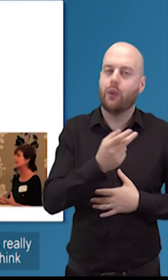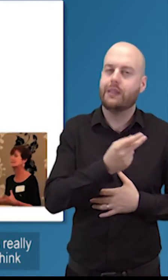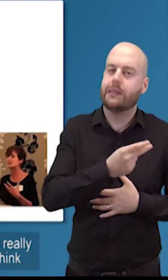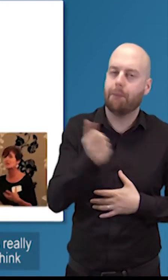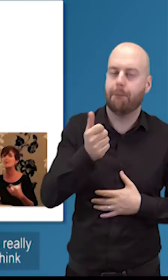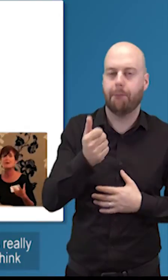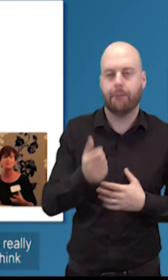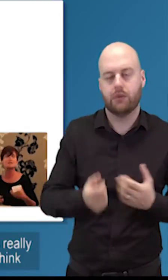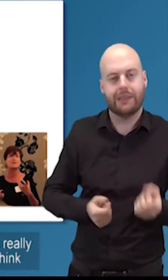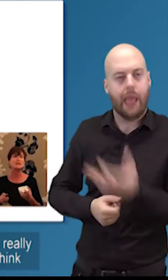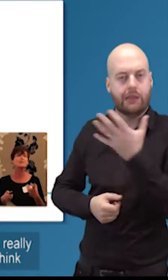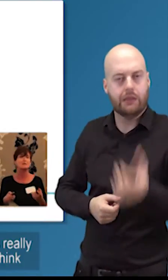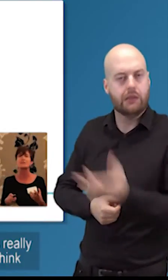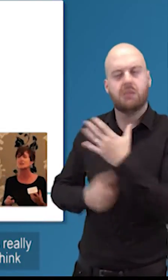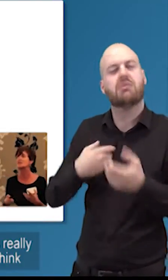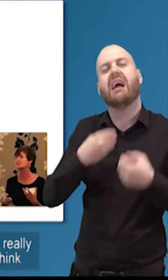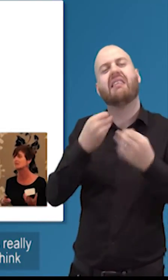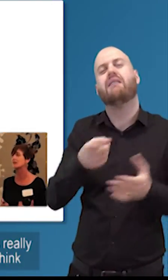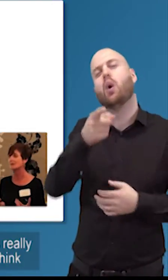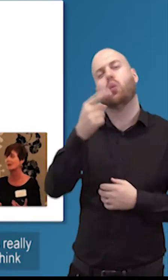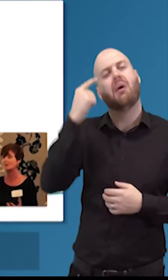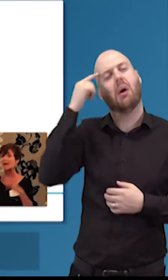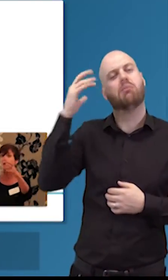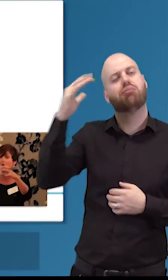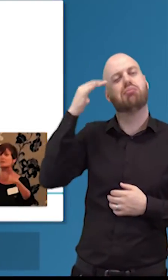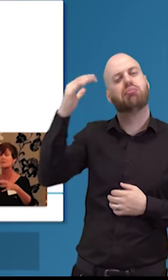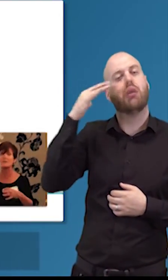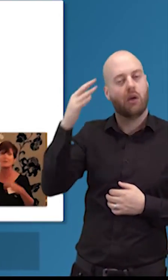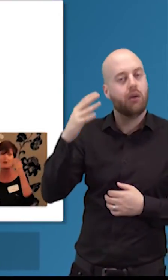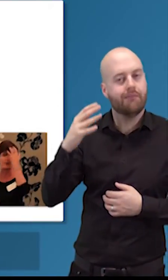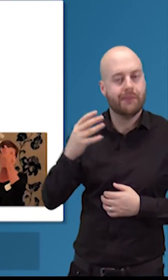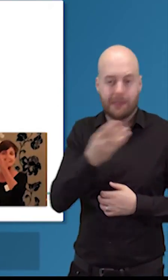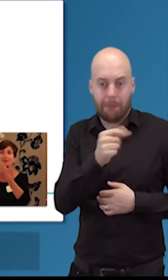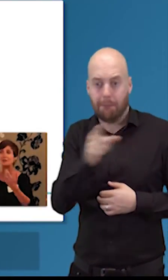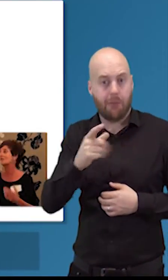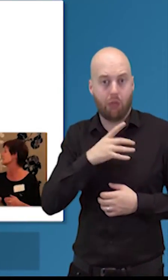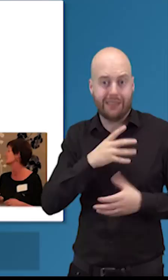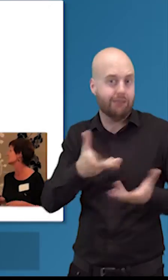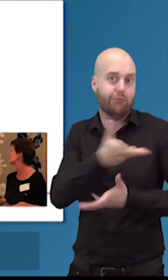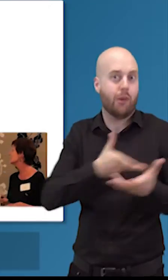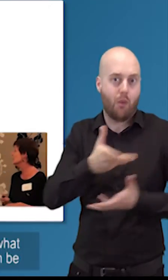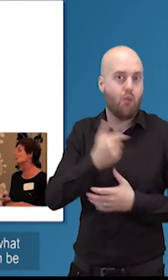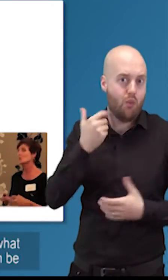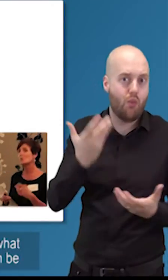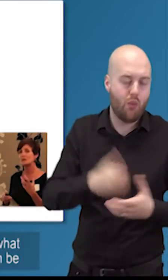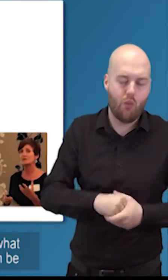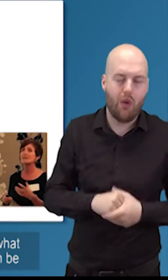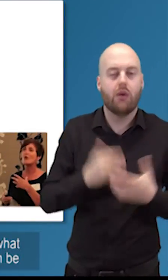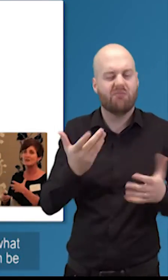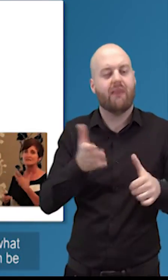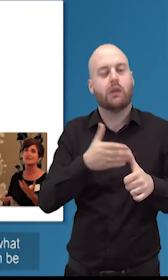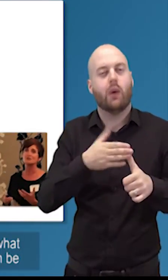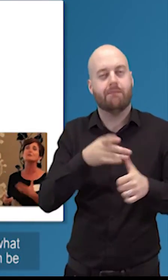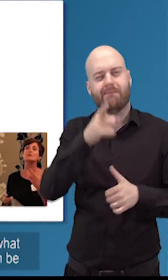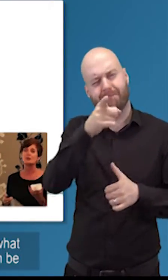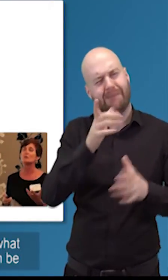few of these slides and it's really about just thinking about the things you need to think about and a lot of them have come up already in the conversations so the first